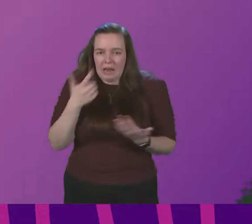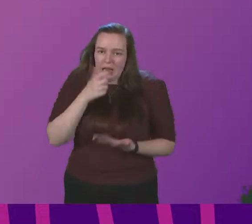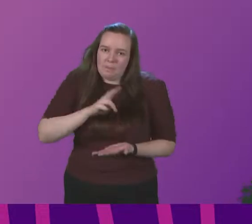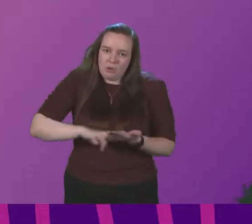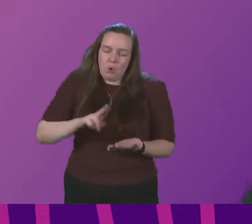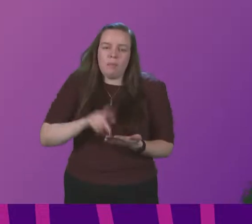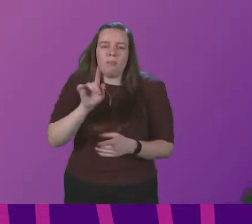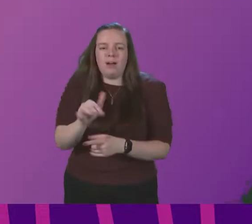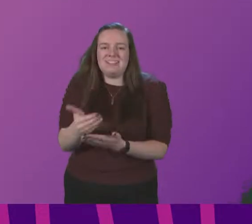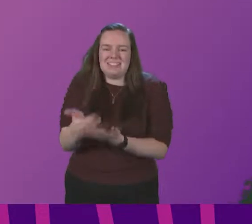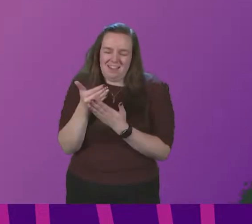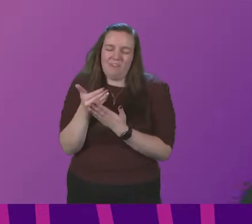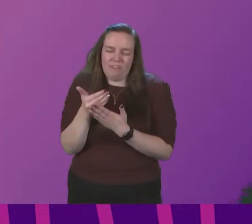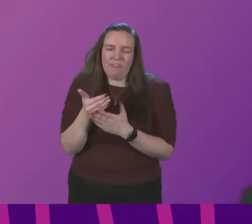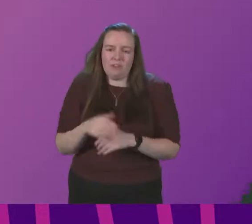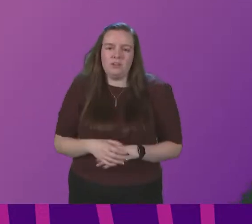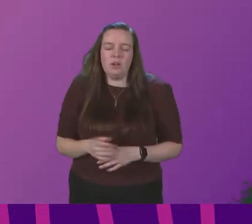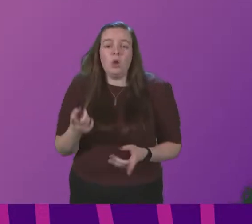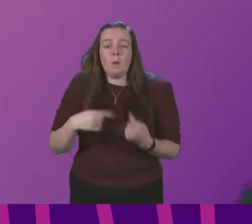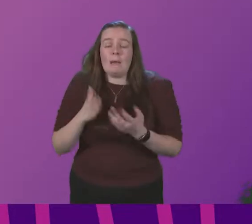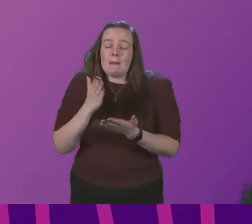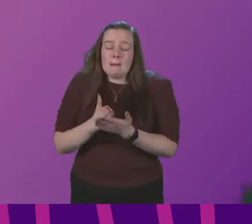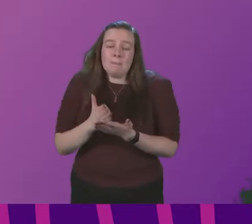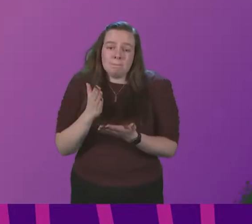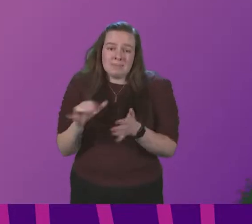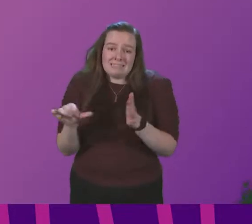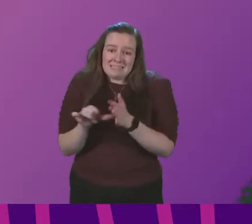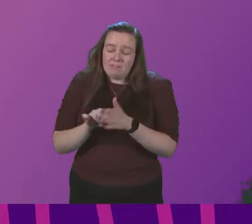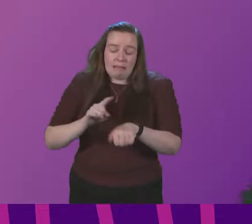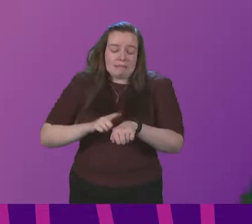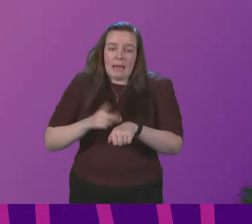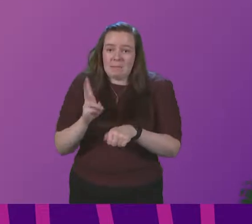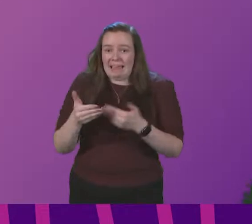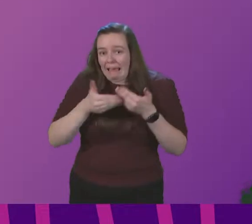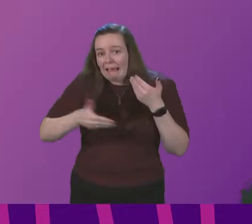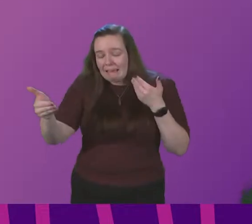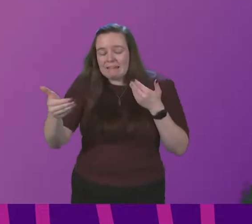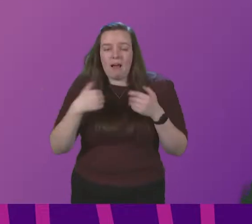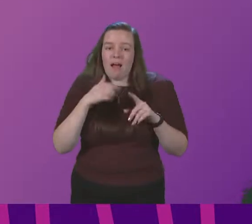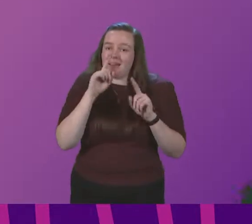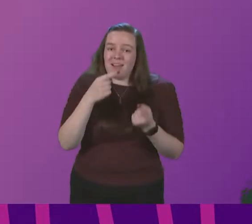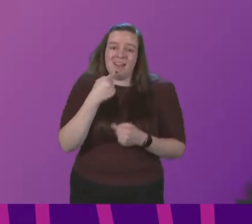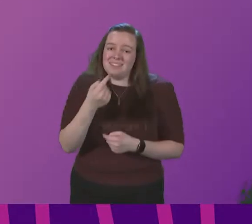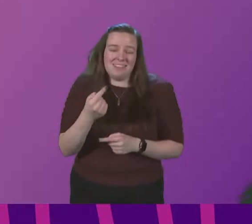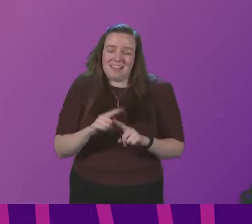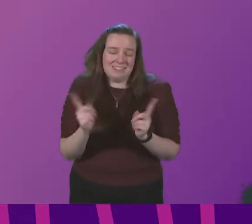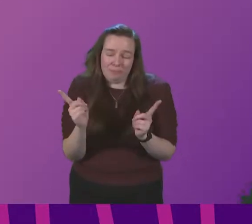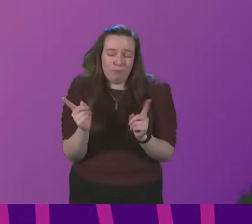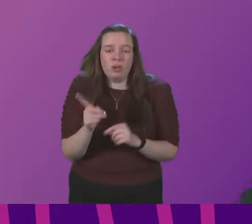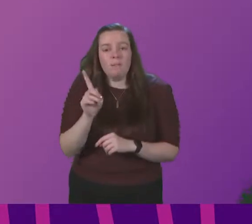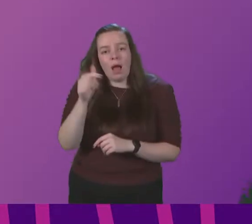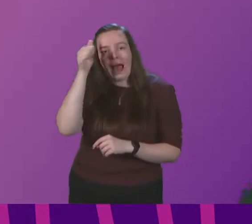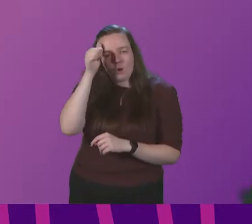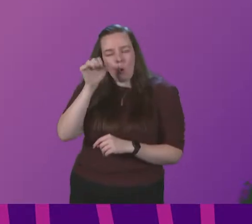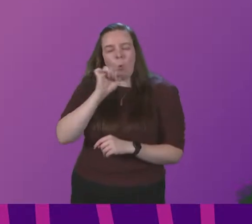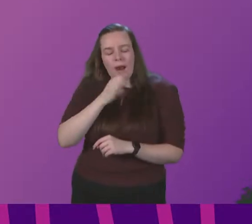as safe as possible. We do face an extremely difficult period again ahead. I cannot tell you otherwise. But I know we will